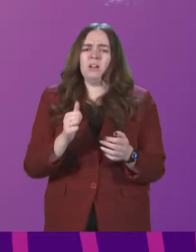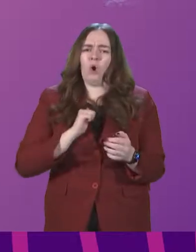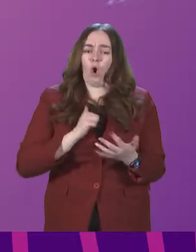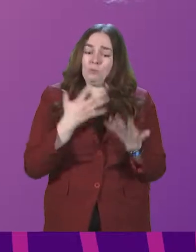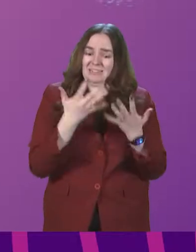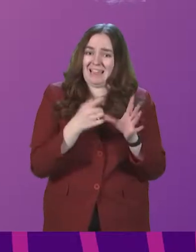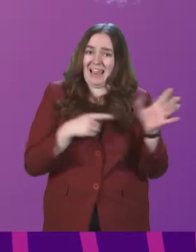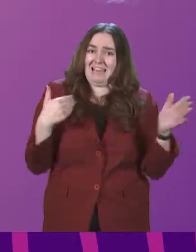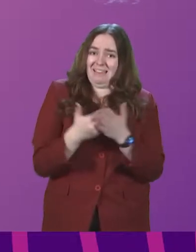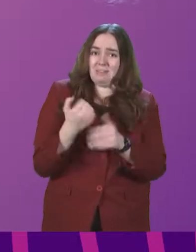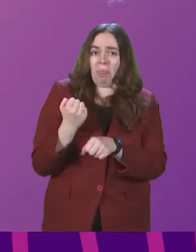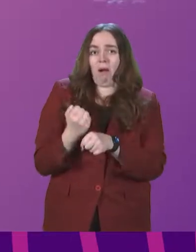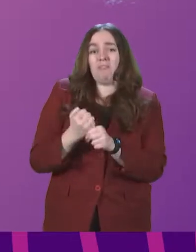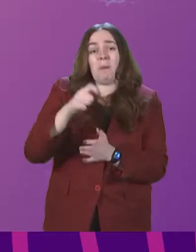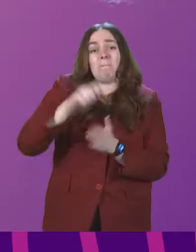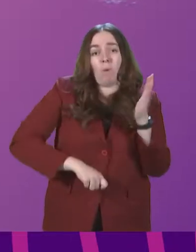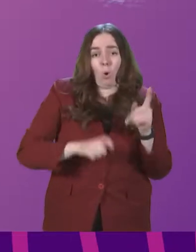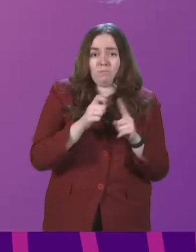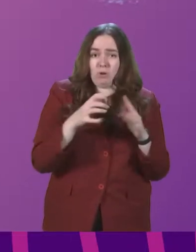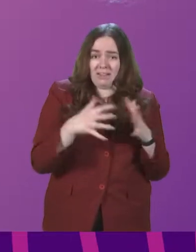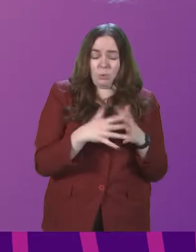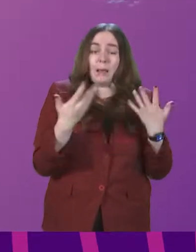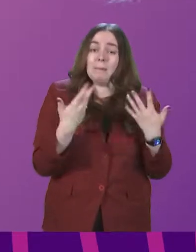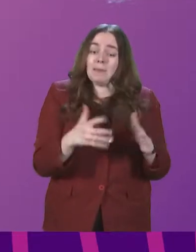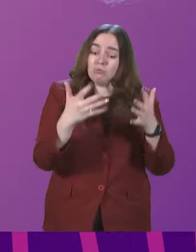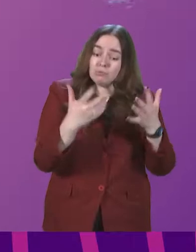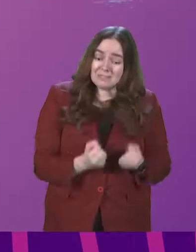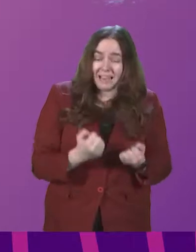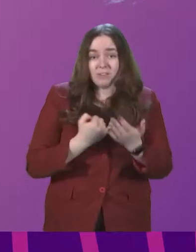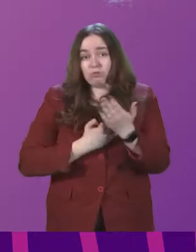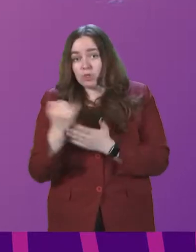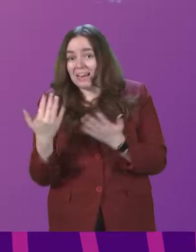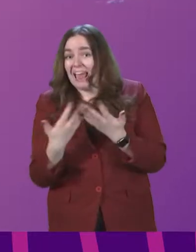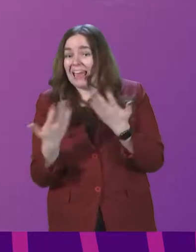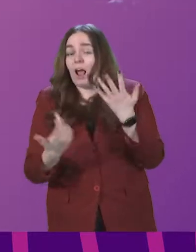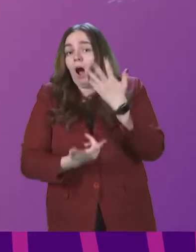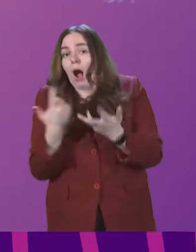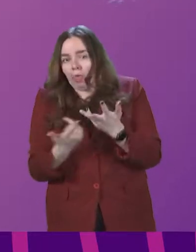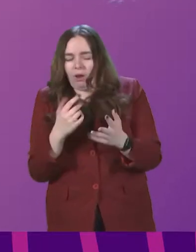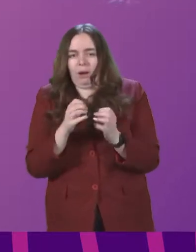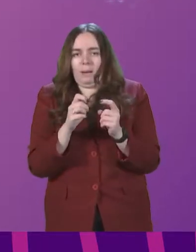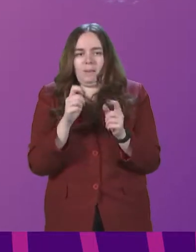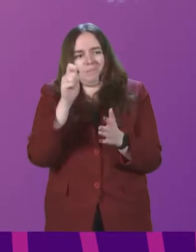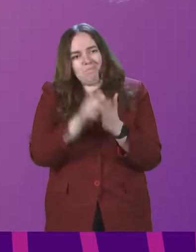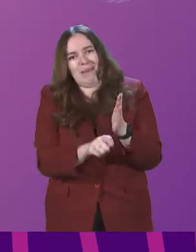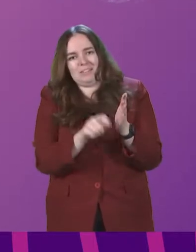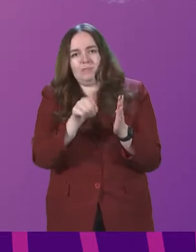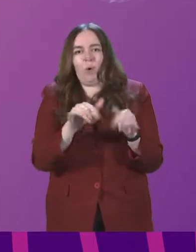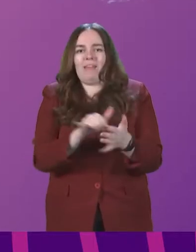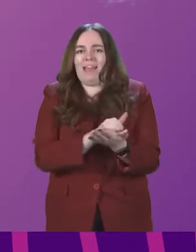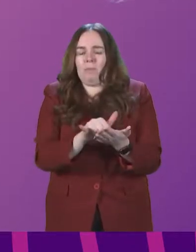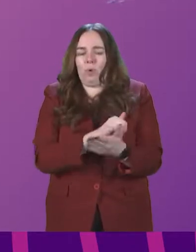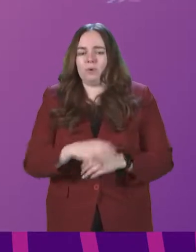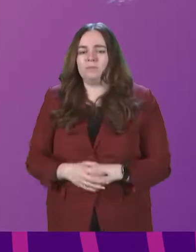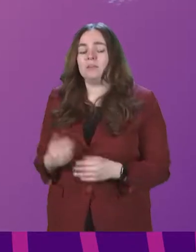since the Government bought Presswick, has it received and rejected any other bids for the airport? The Cabinet Secretary.